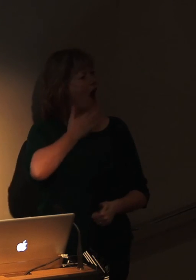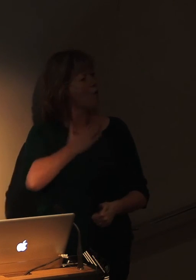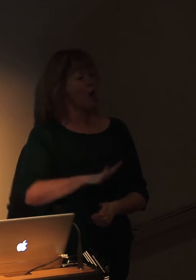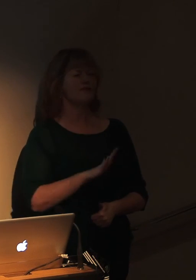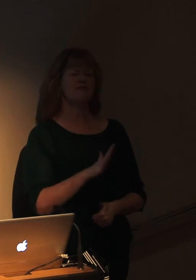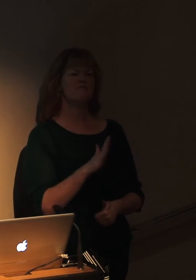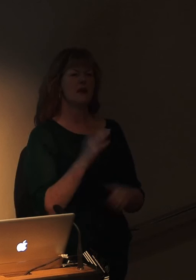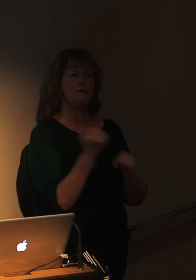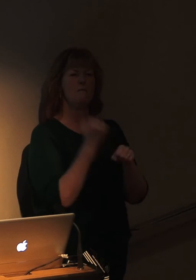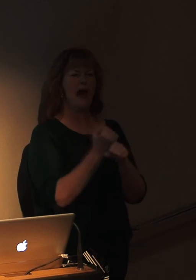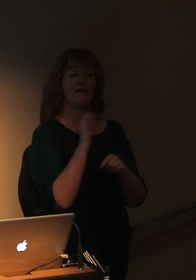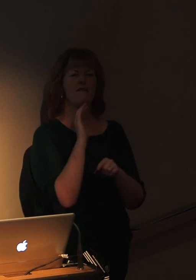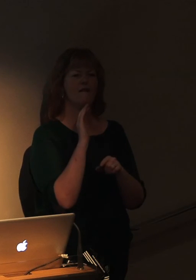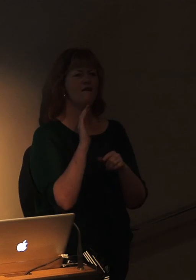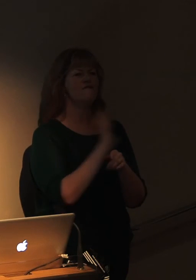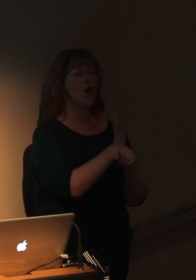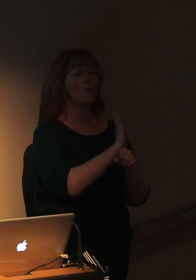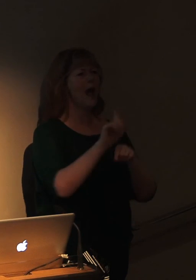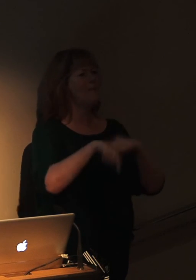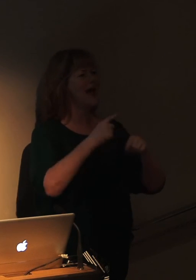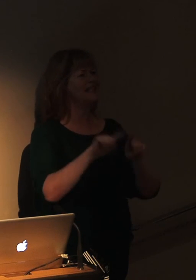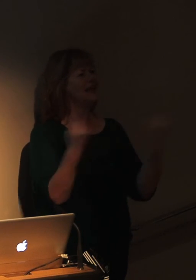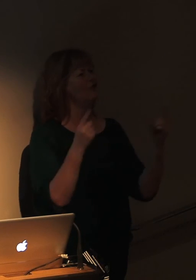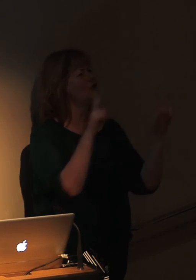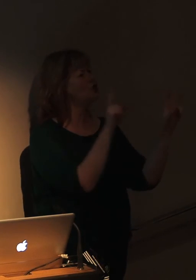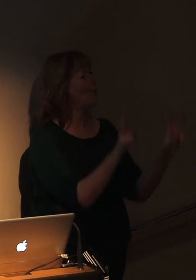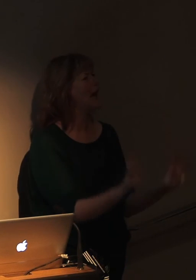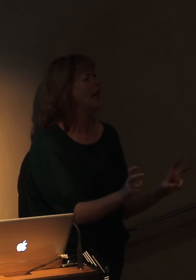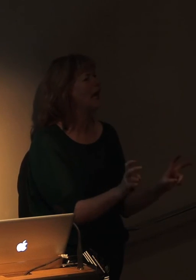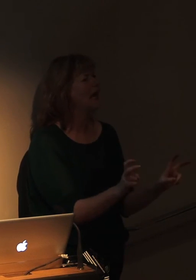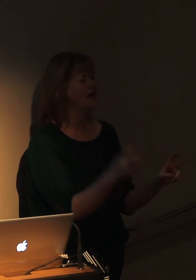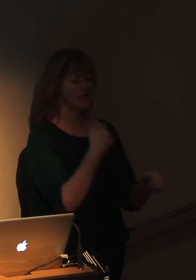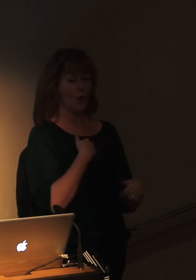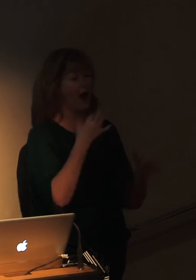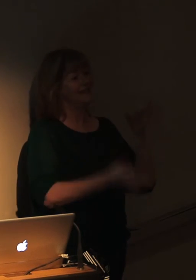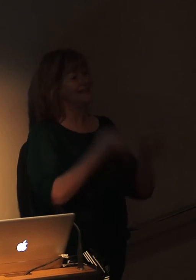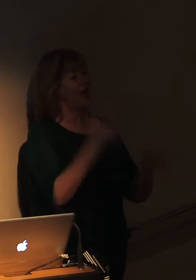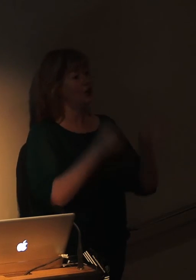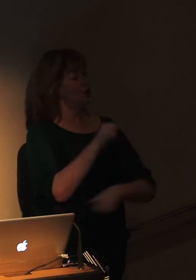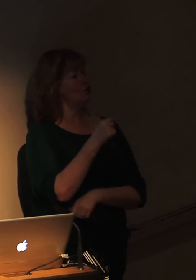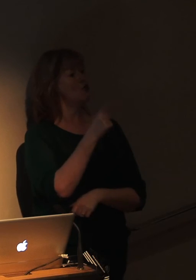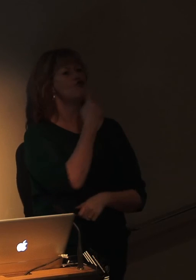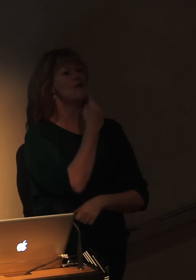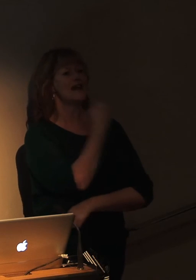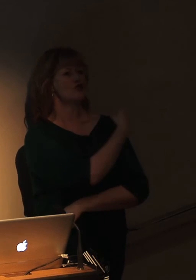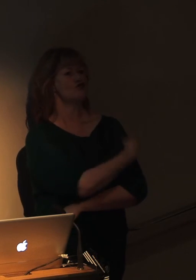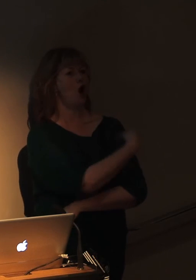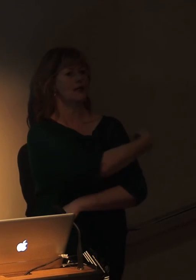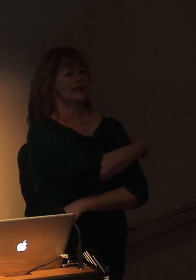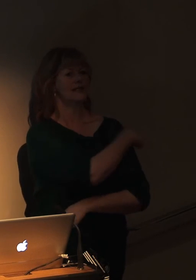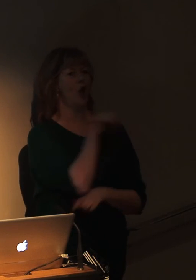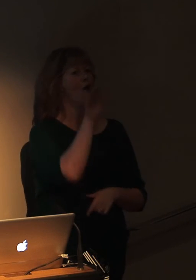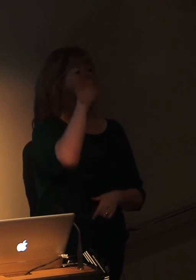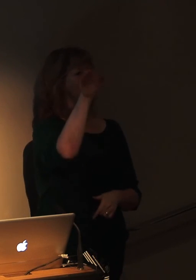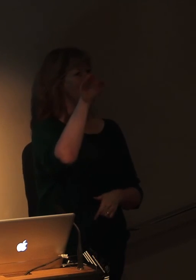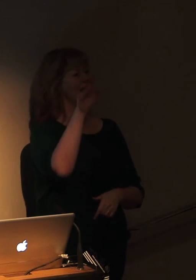a different genre. So I decided that I was going to do a little bit of work for the Red Cross overseas. And we did a series called Hope in Hell. Now in